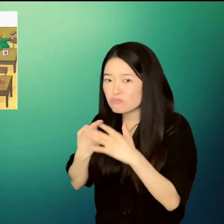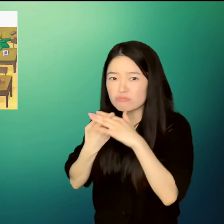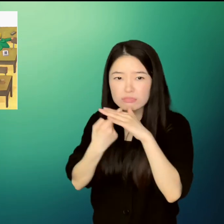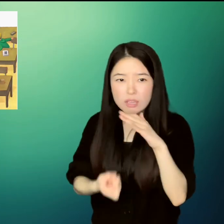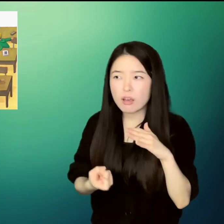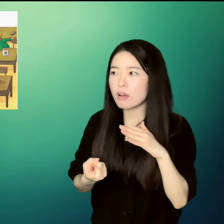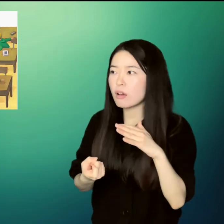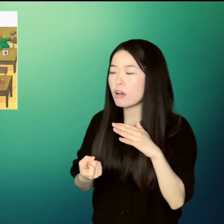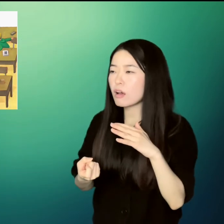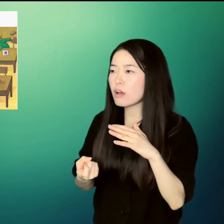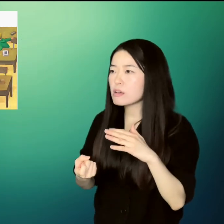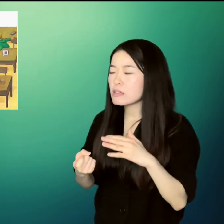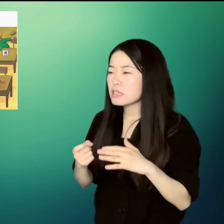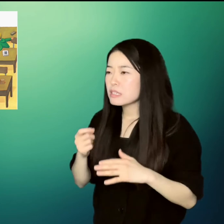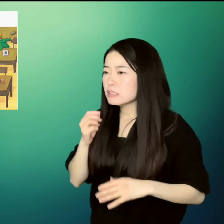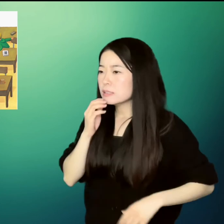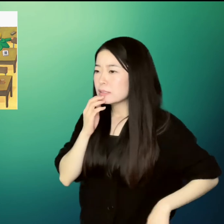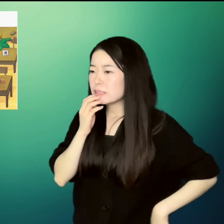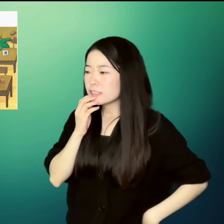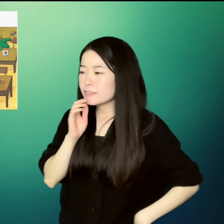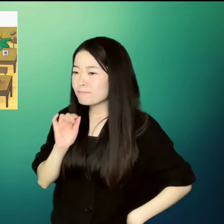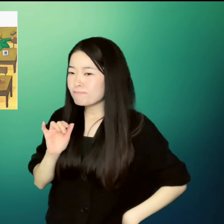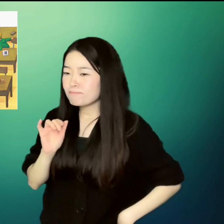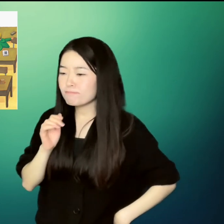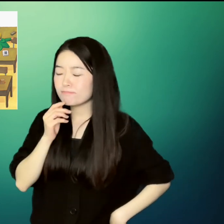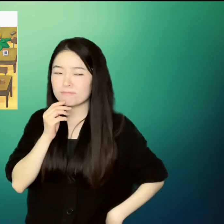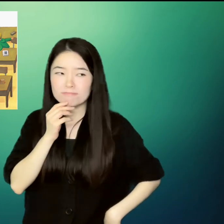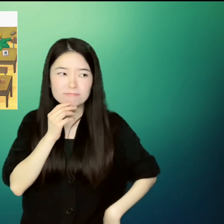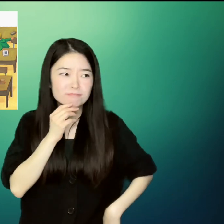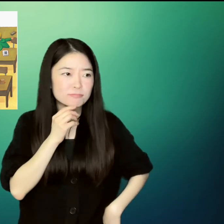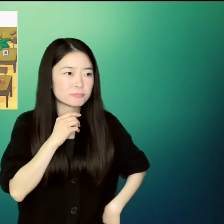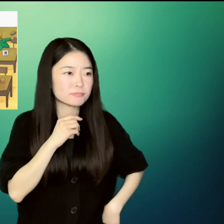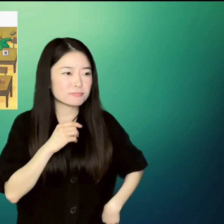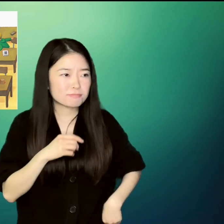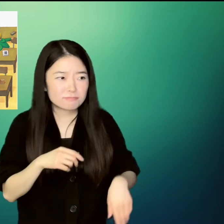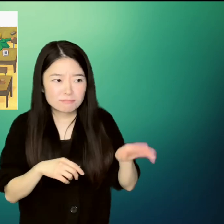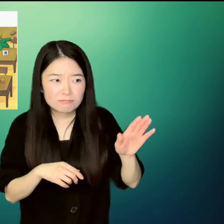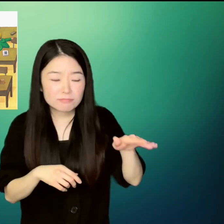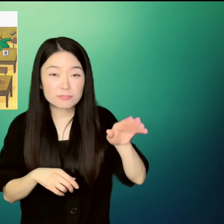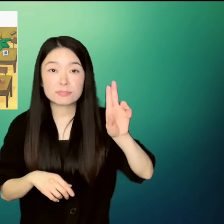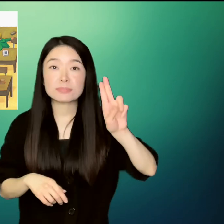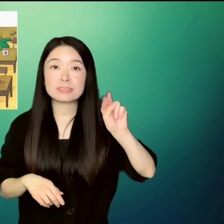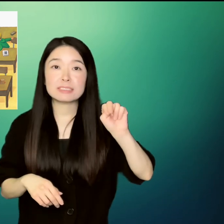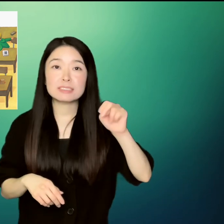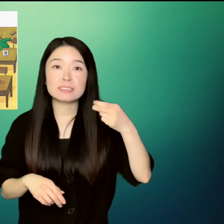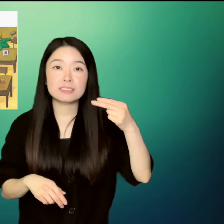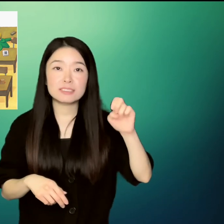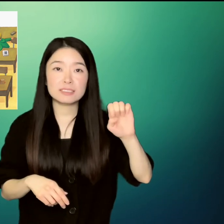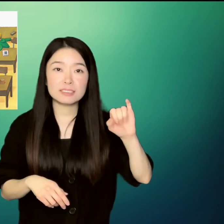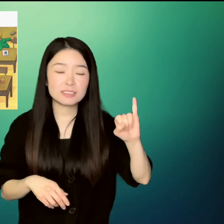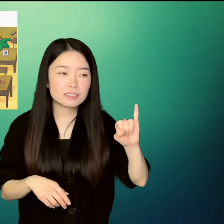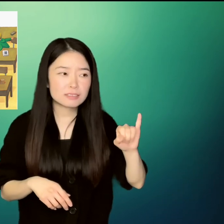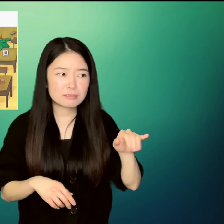with all the names in it. Gone? Mr. Kokoto's replied. With a lack of concern, he asked Un He.